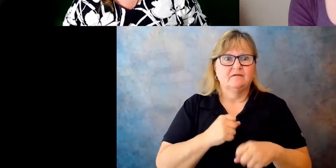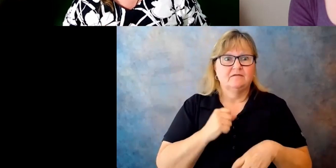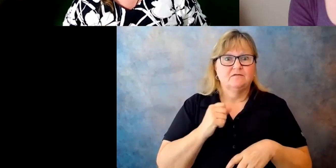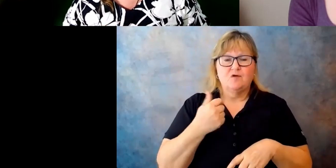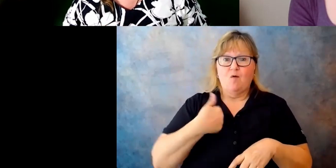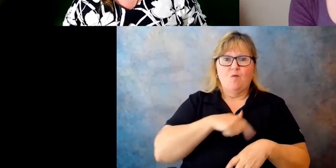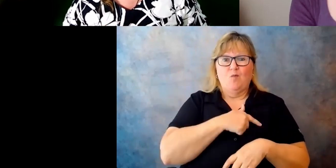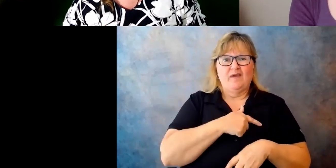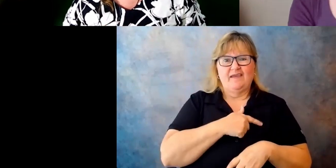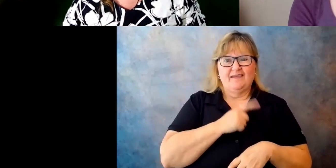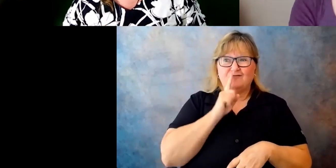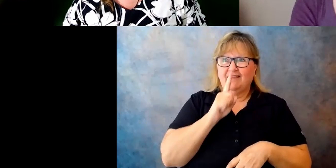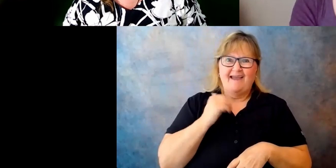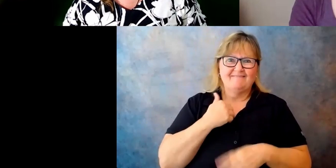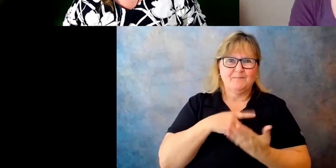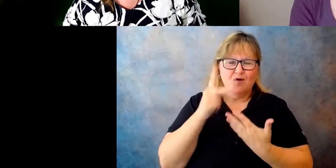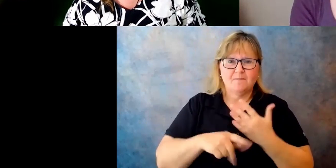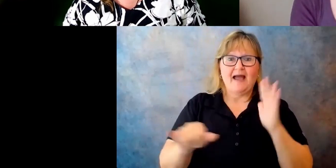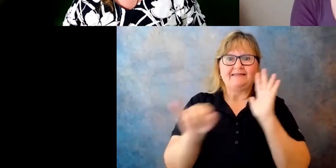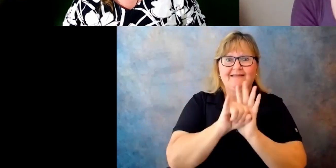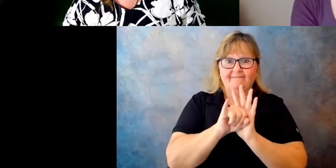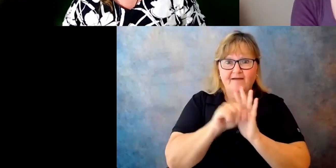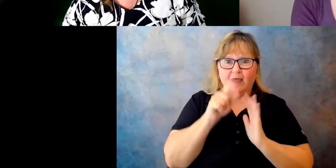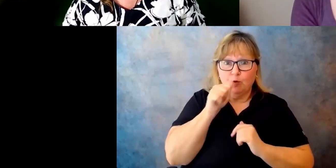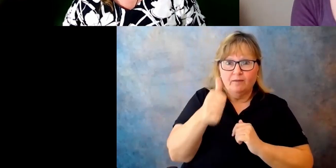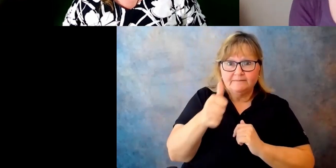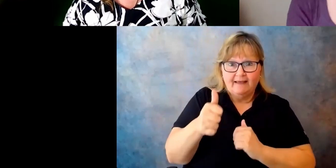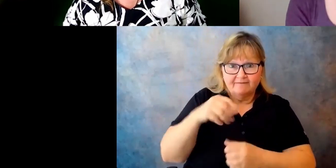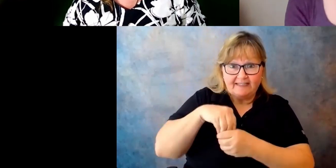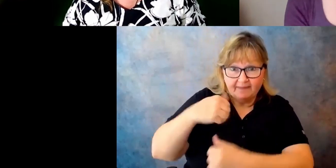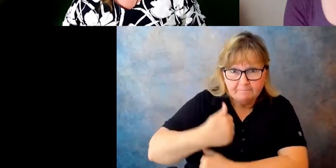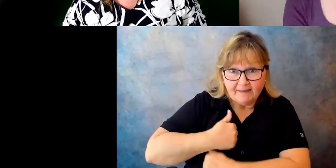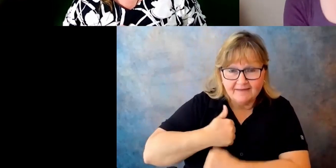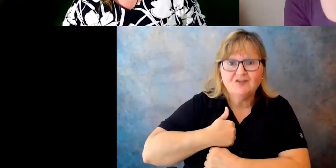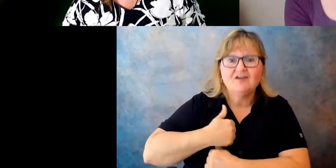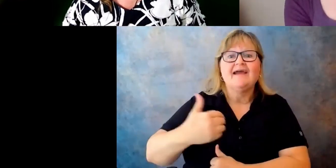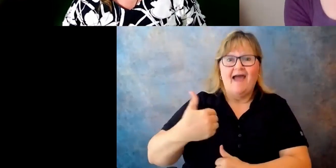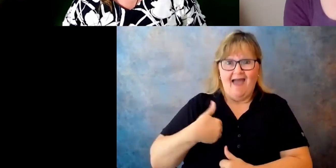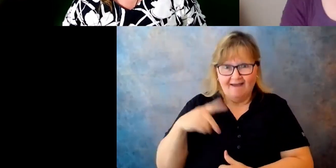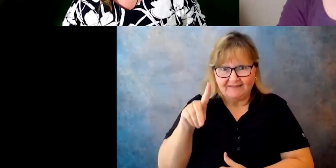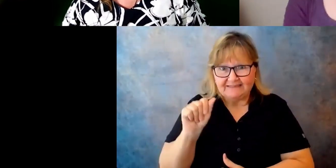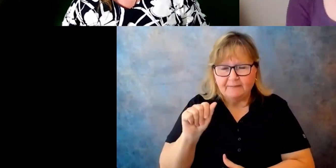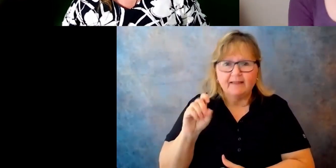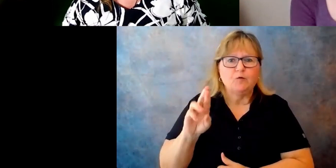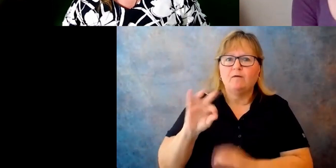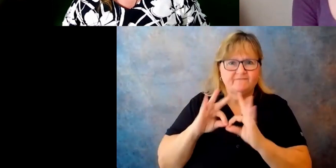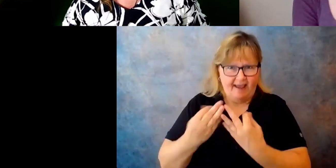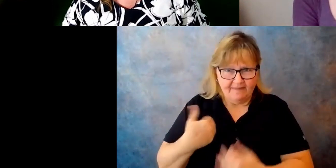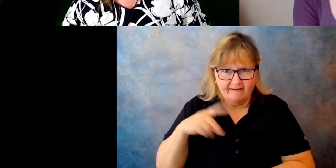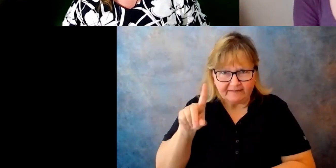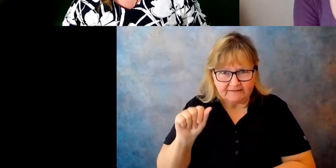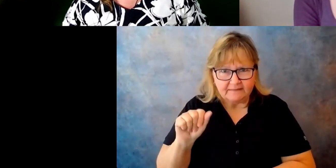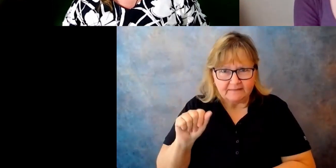program. It identifies those service members that have those conditions. And then, um,